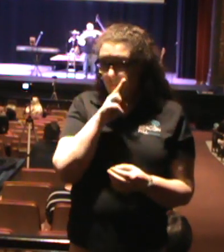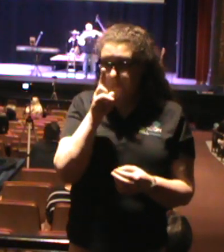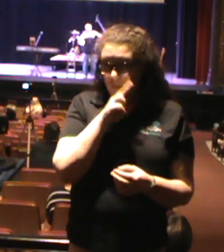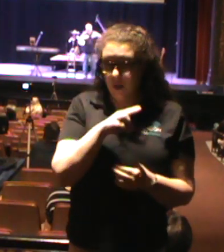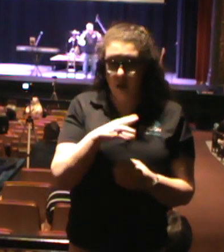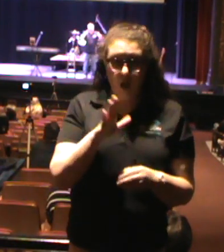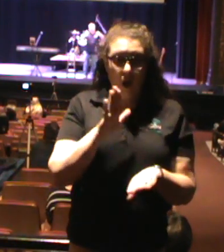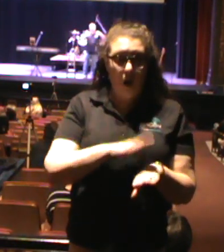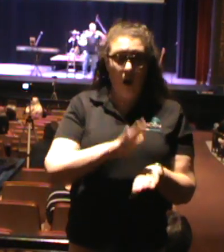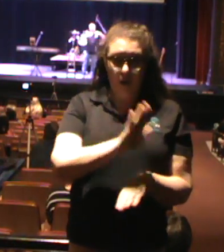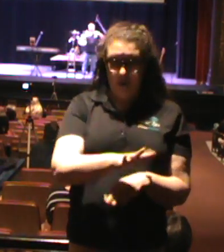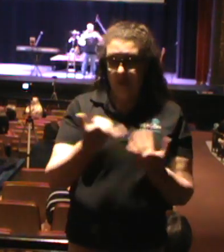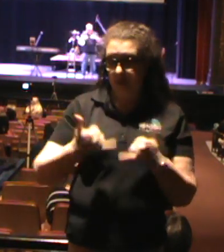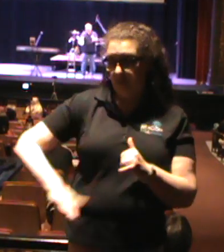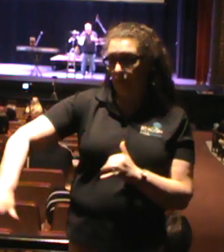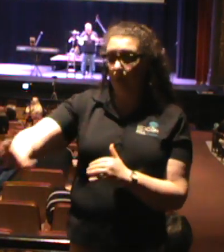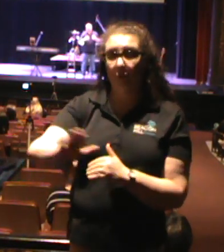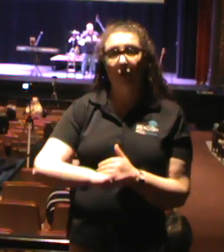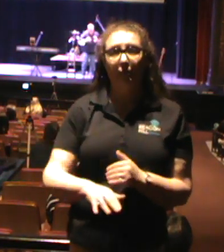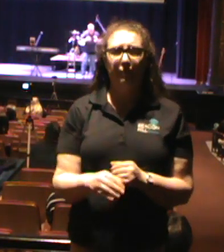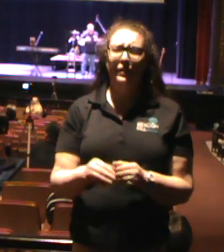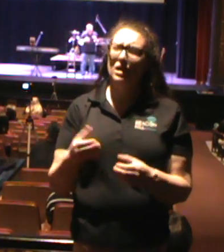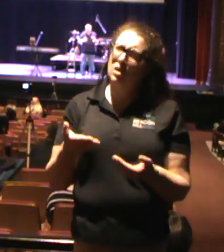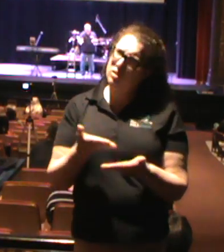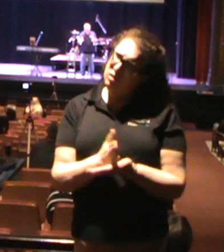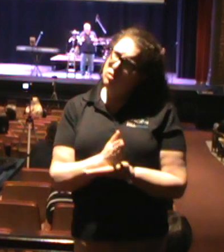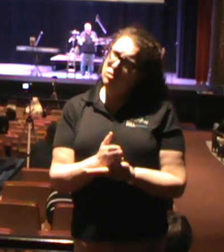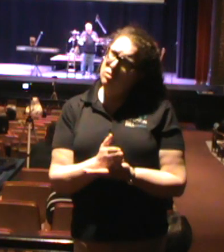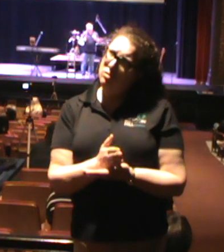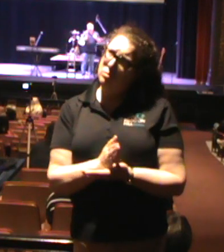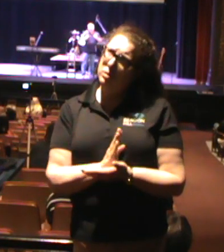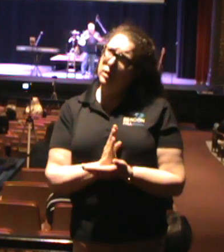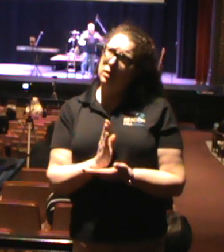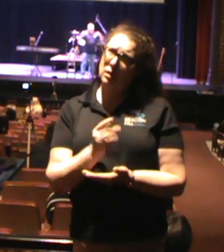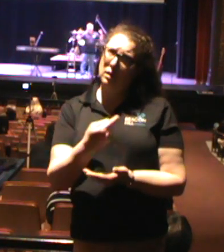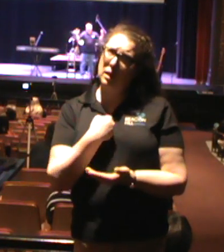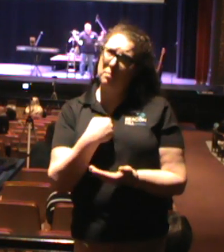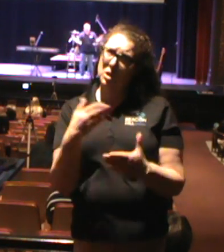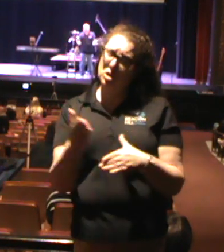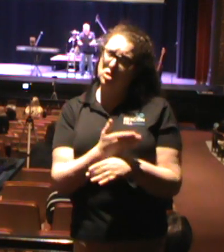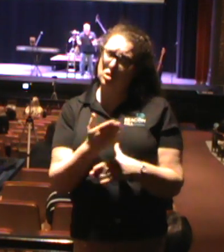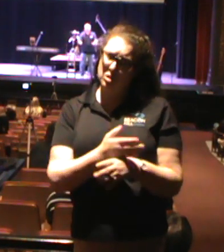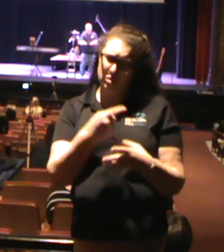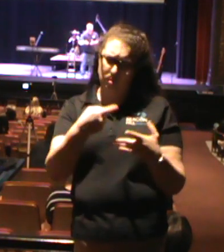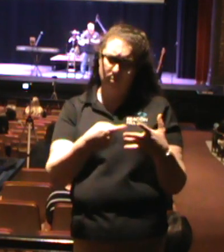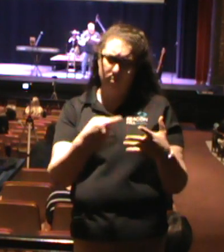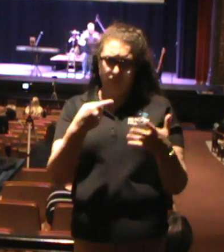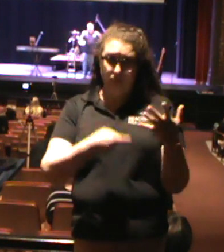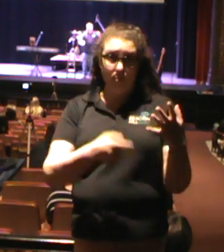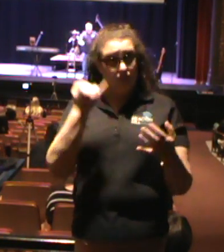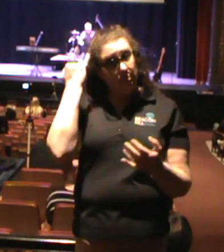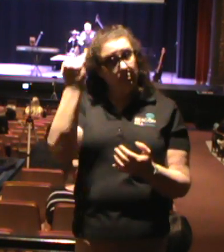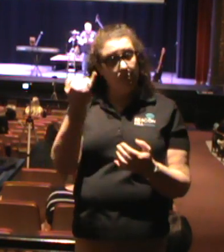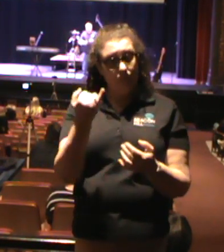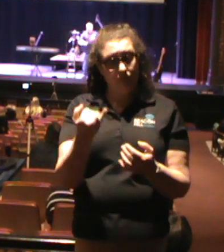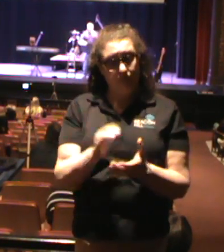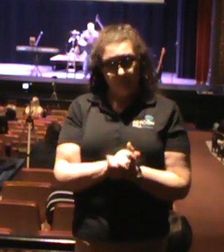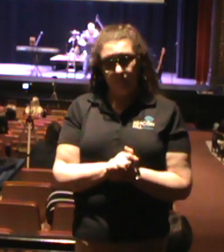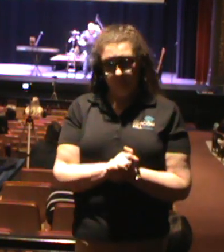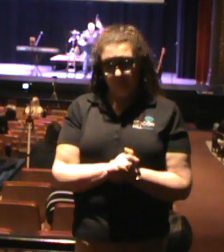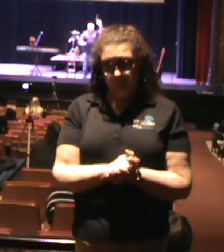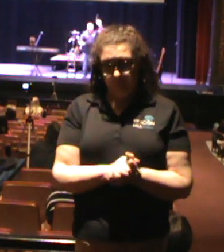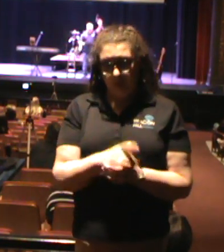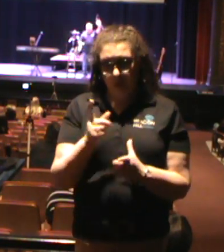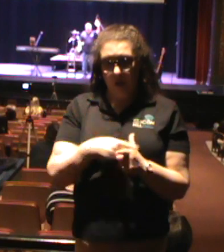So I want to share with you some points that I want you to take away before we get into his indoor playground. I want to share some points